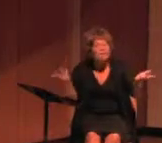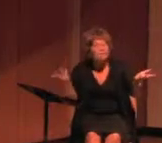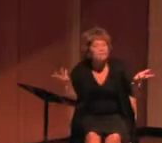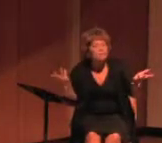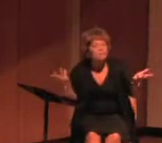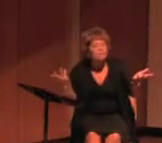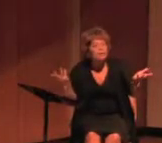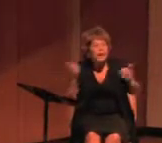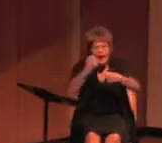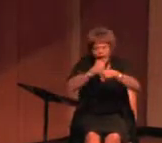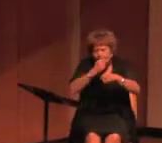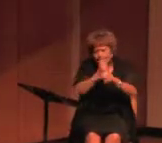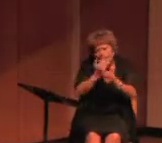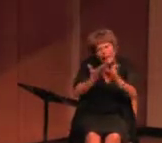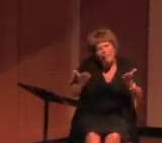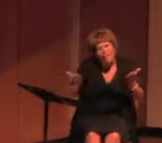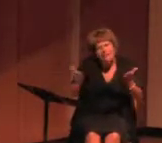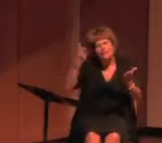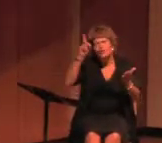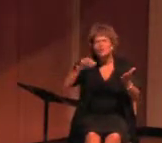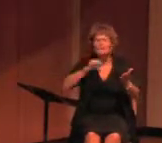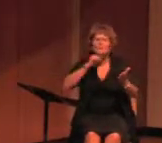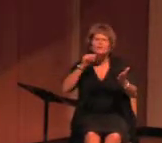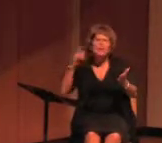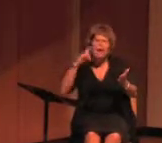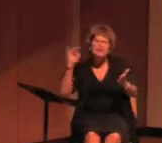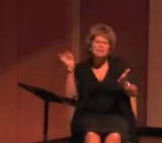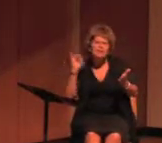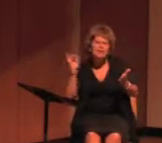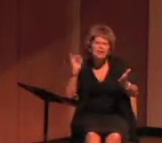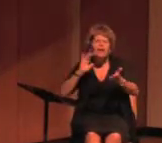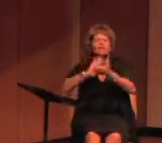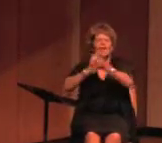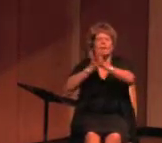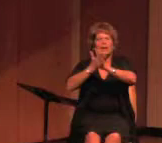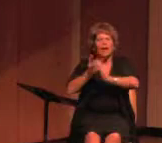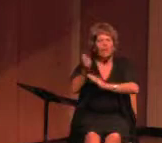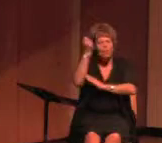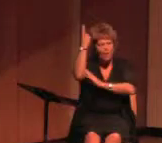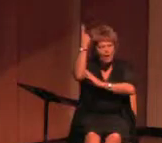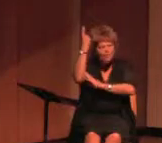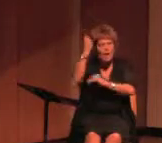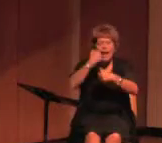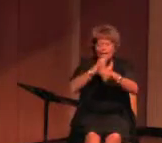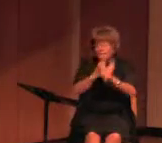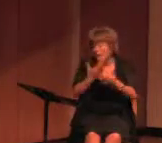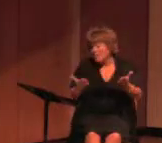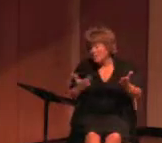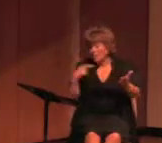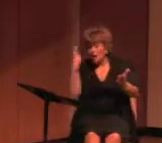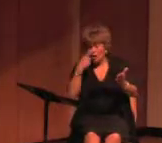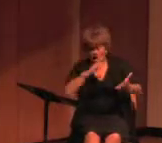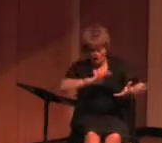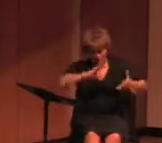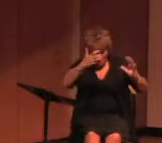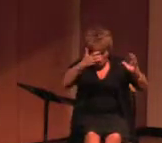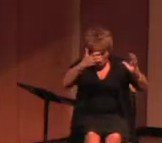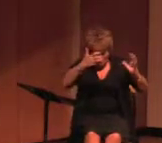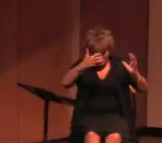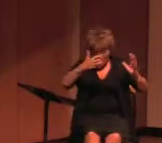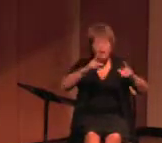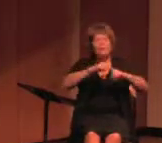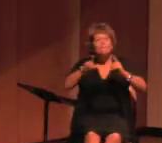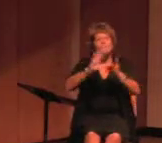make things that do not sound rational, become rational. Make things that look like dreams, impossible